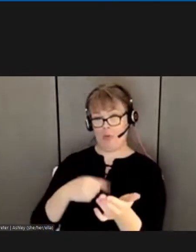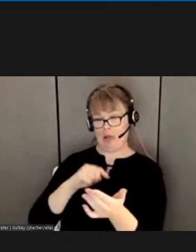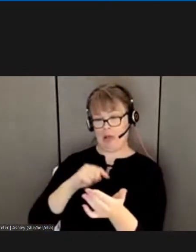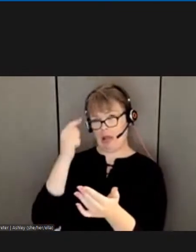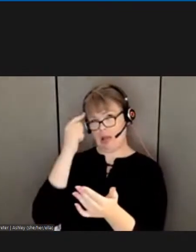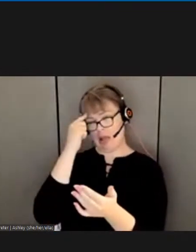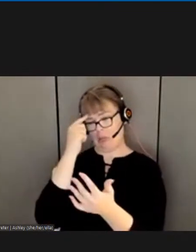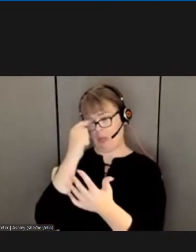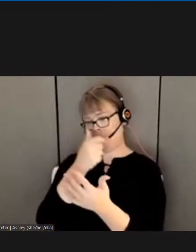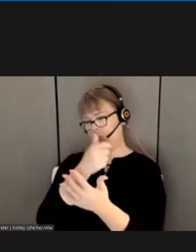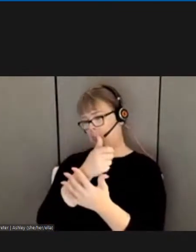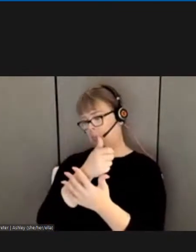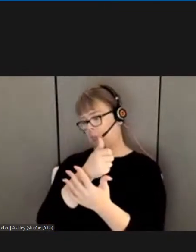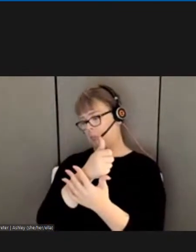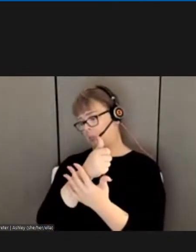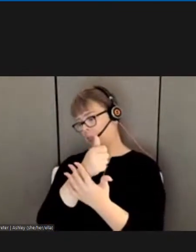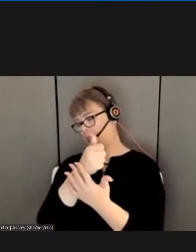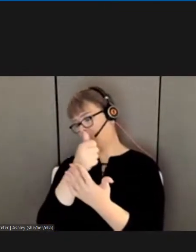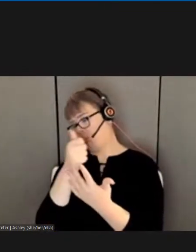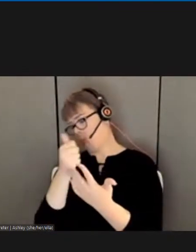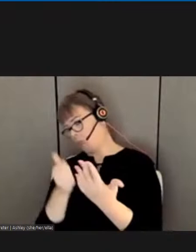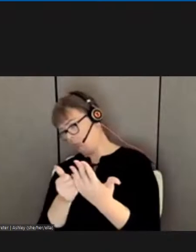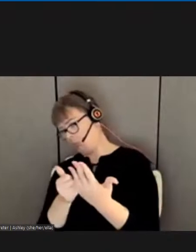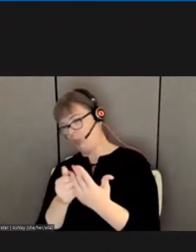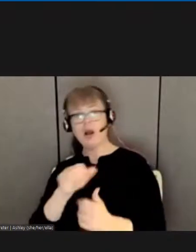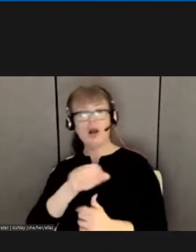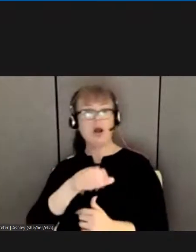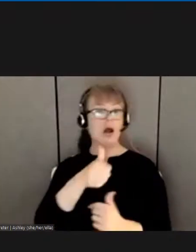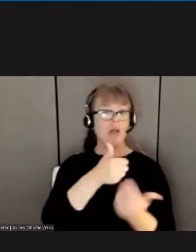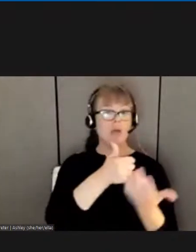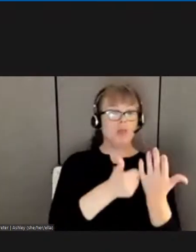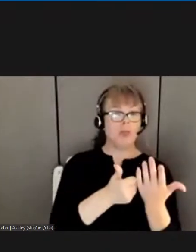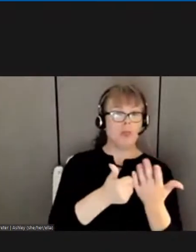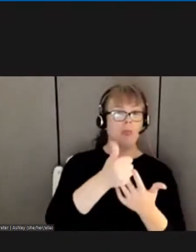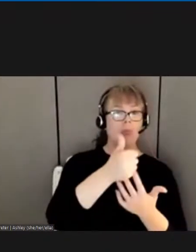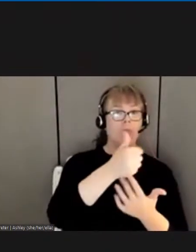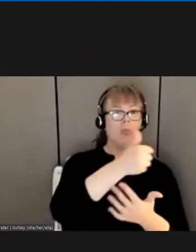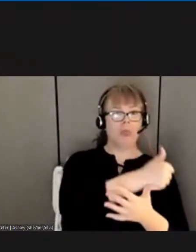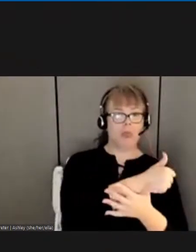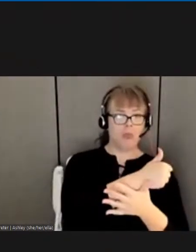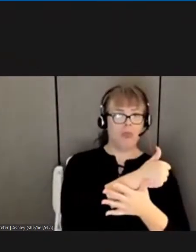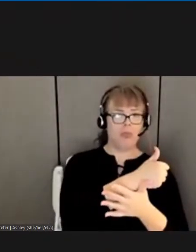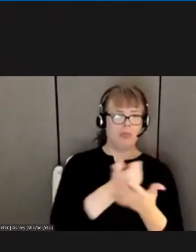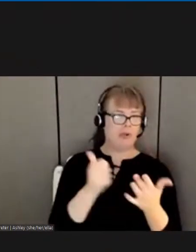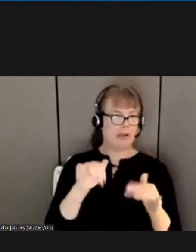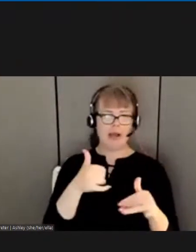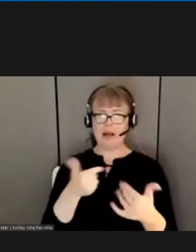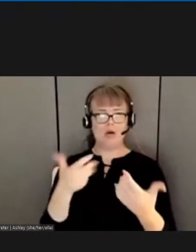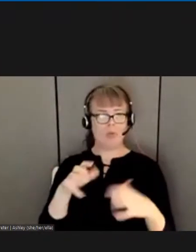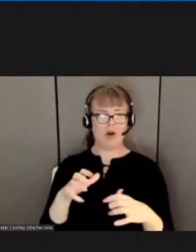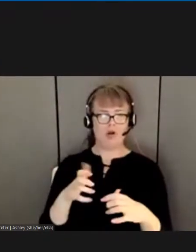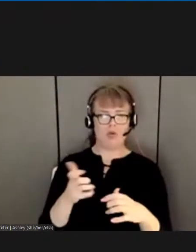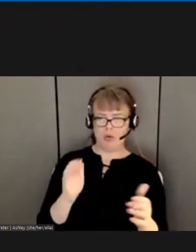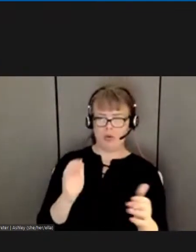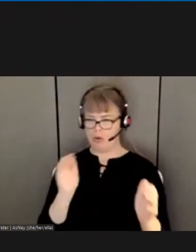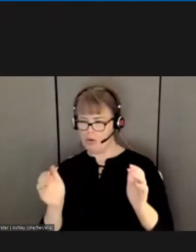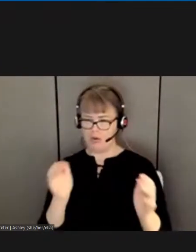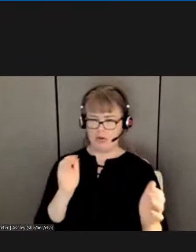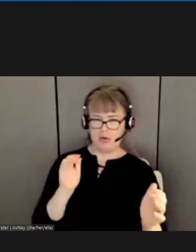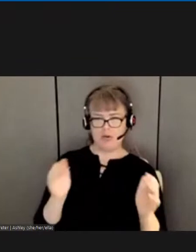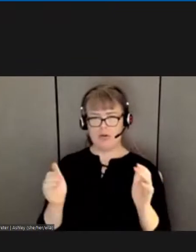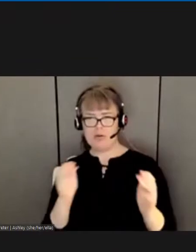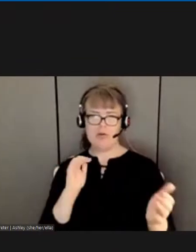core things that President Mark Demonstone talked about. I do not want to receive a promise